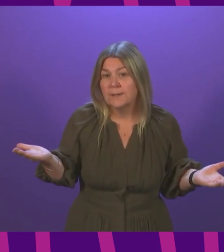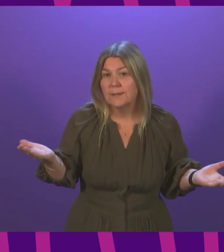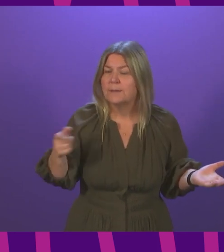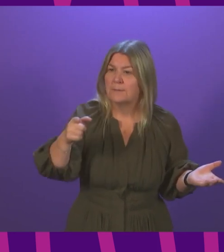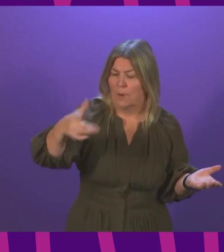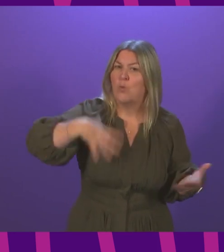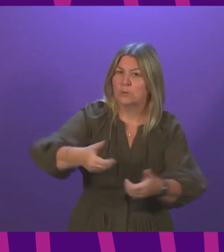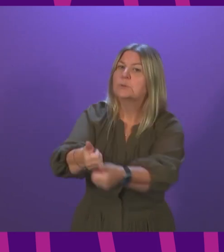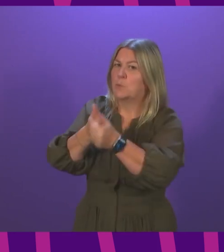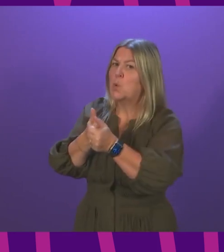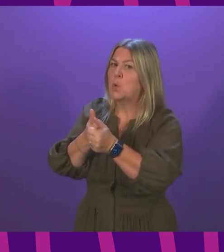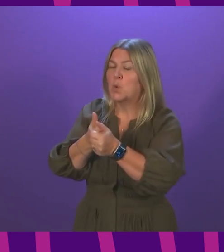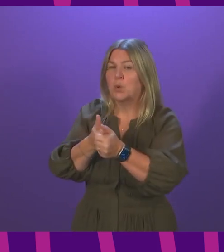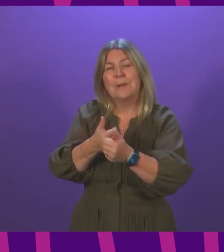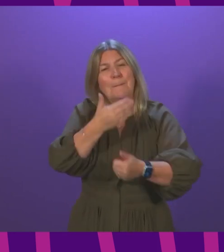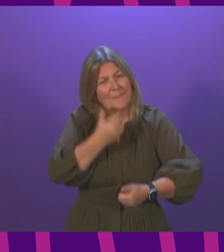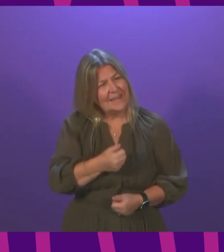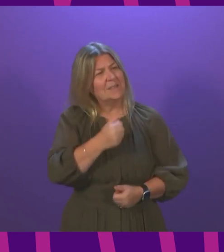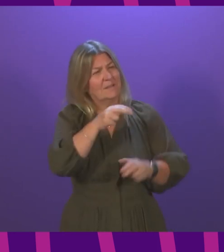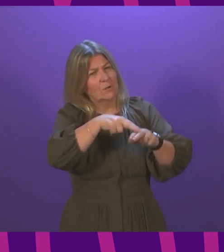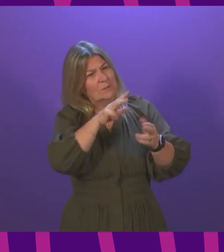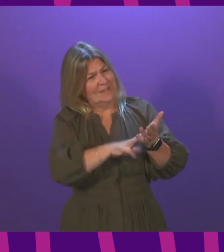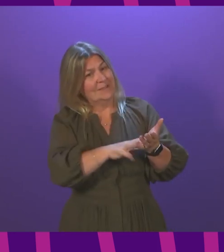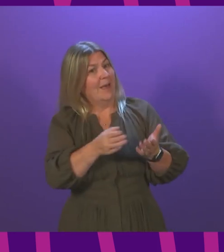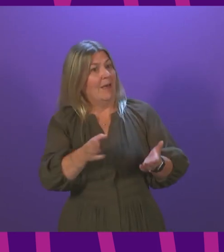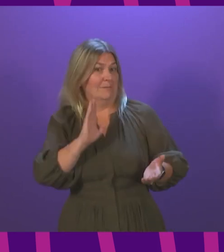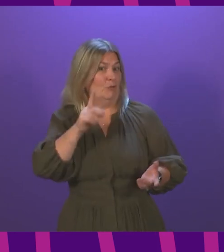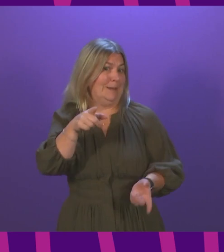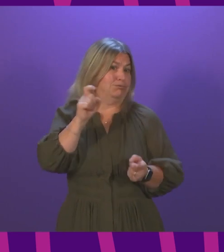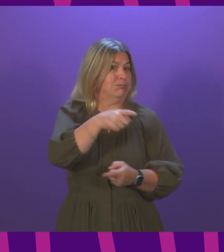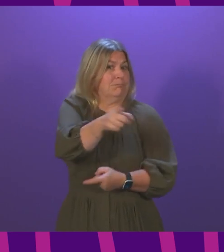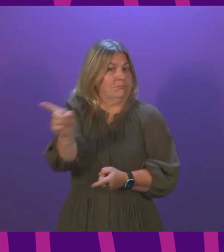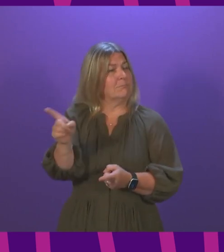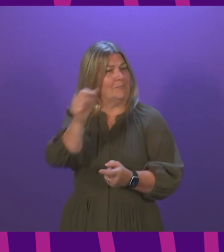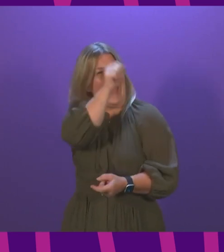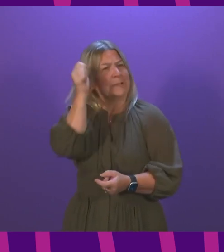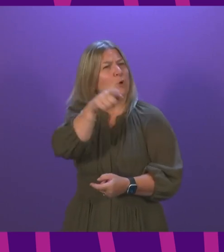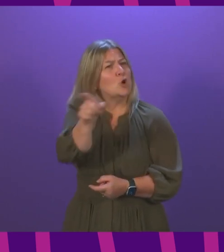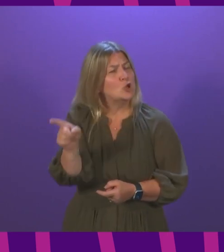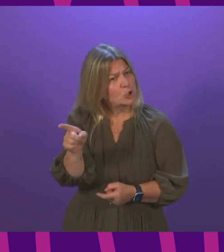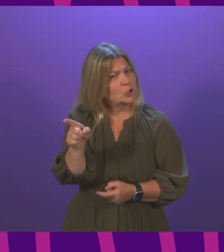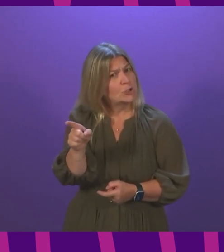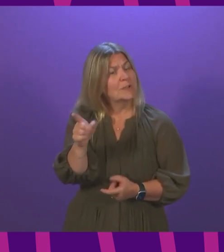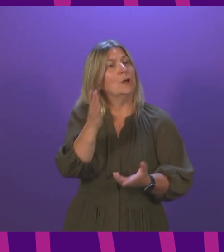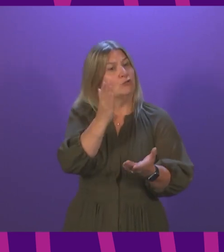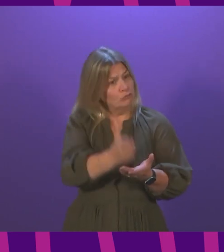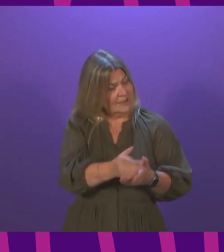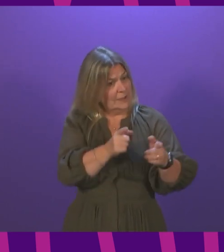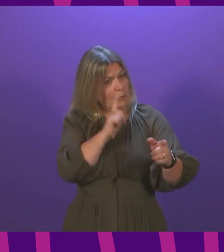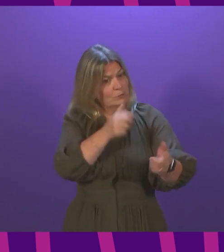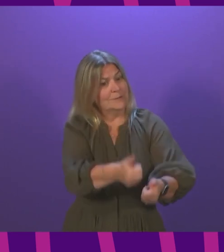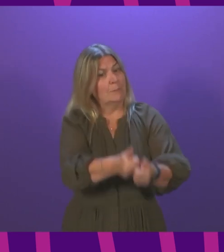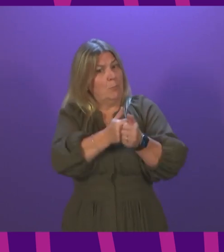Minister listen to these experts and, instead of delaying any longer, commit her Government to backing our bill at stage one